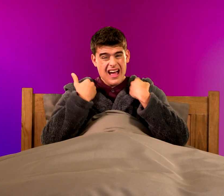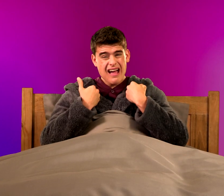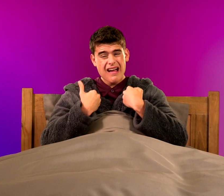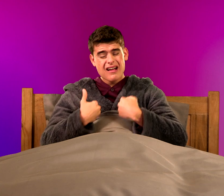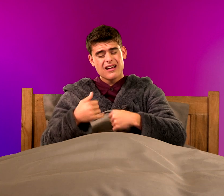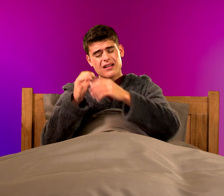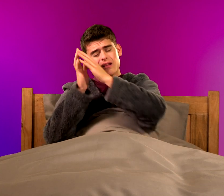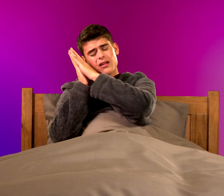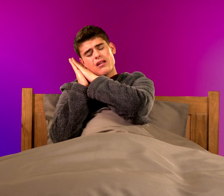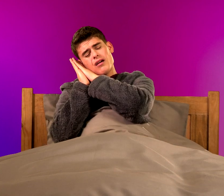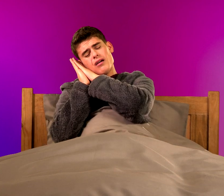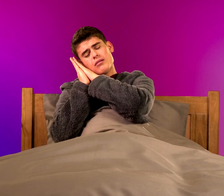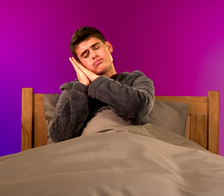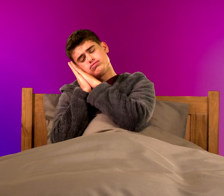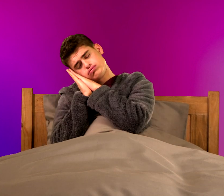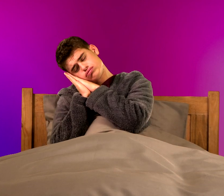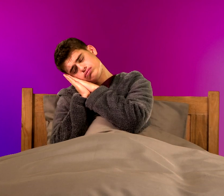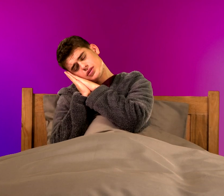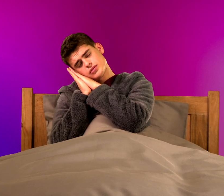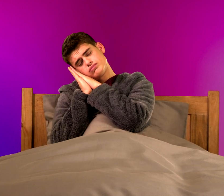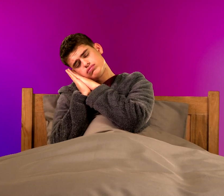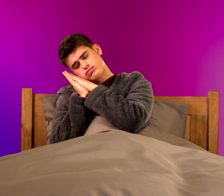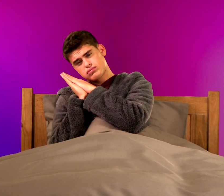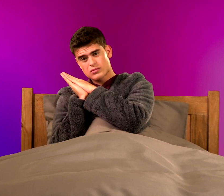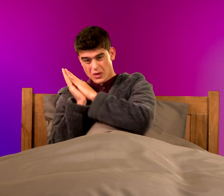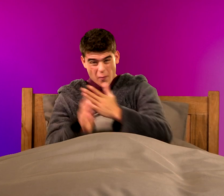Next time you're ill in bed And feeling bored